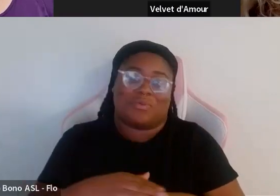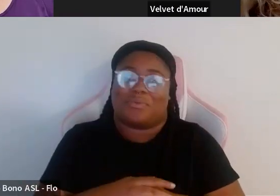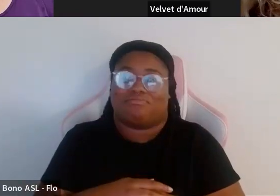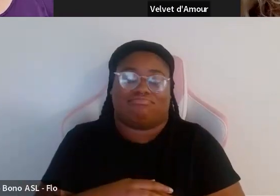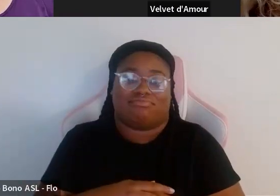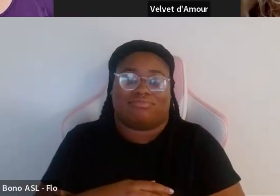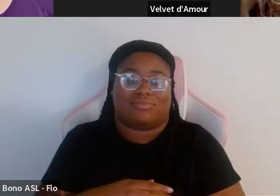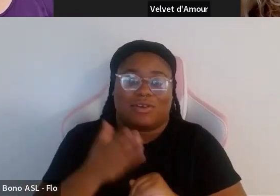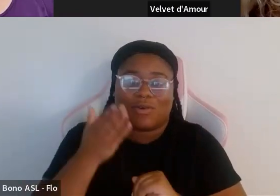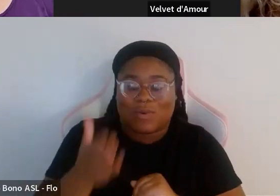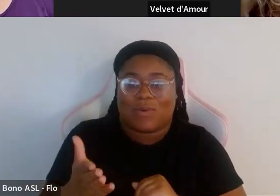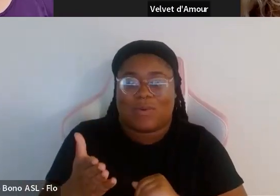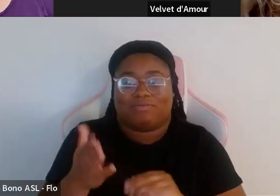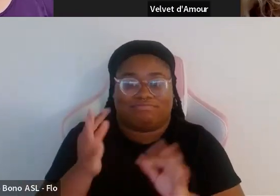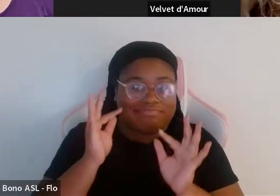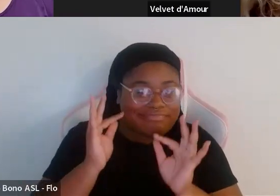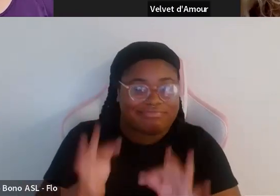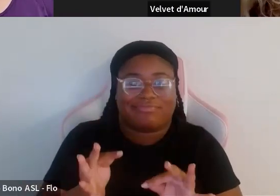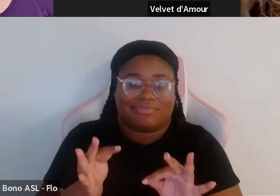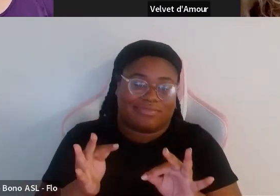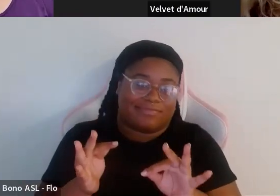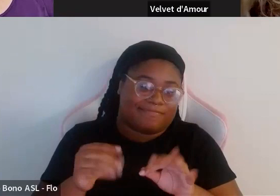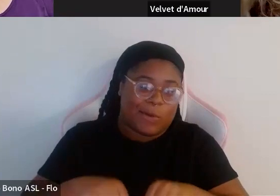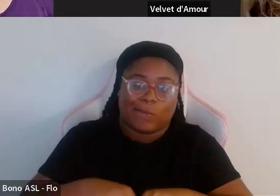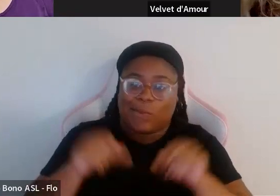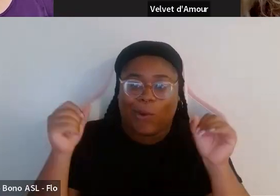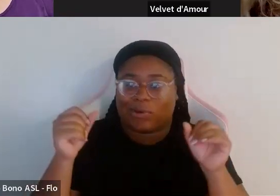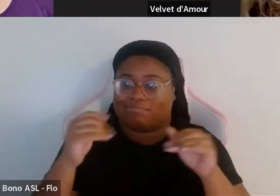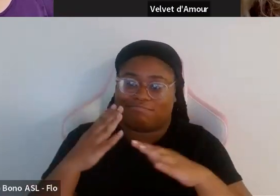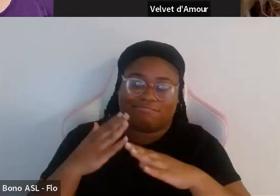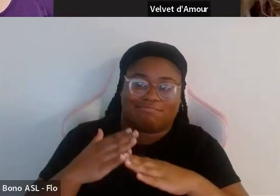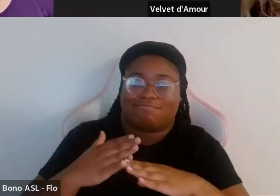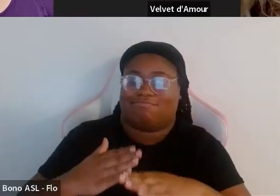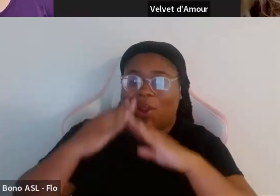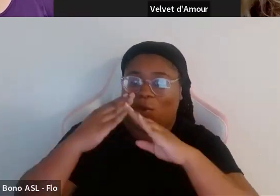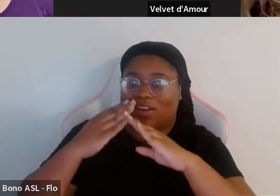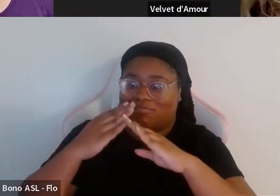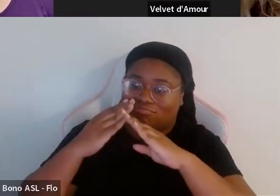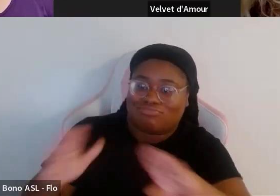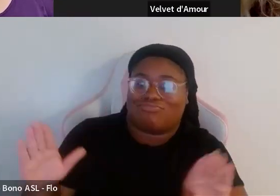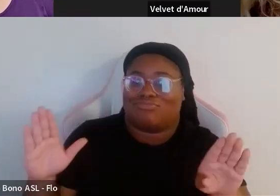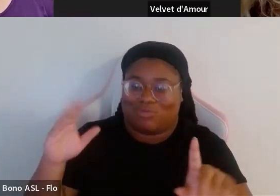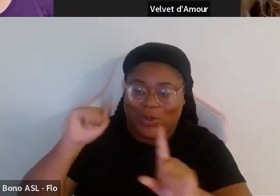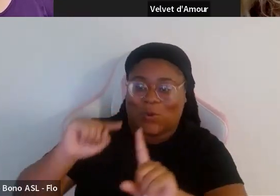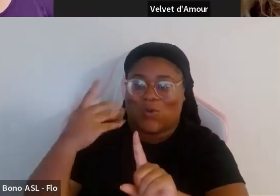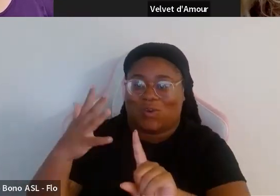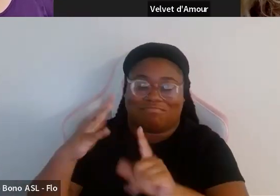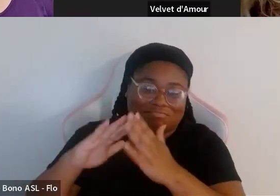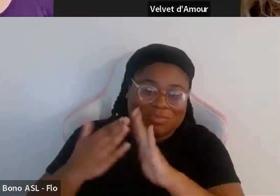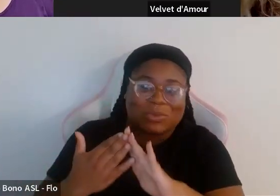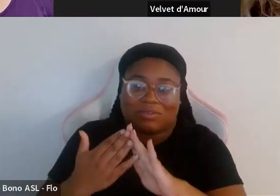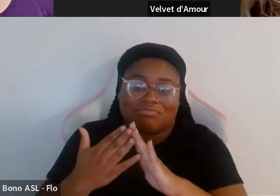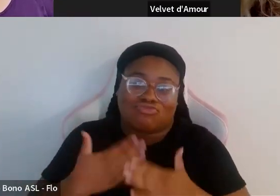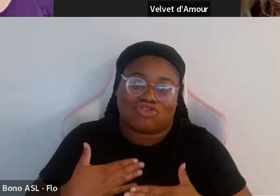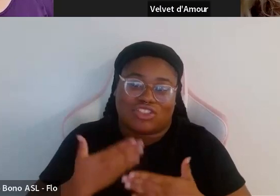you have definitely broken barriers for us and thanks the community appreciates you so thank